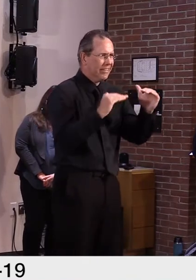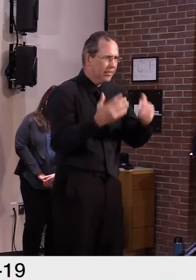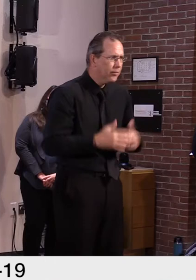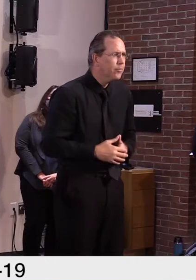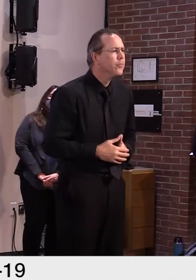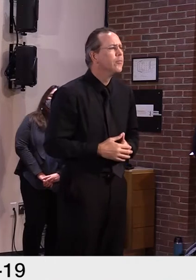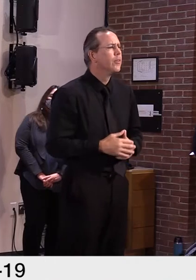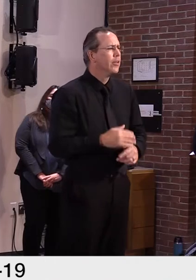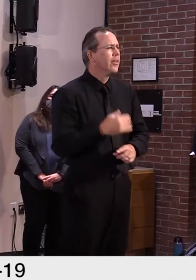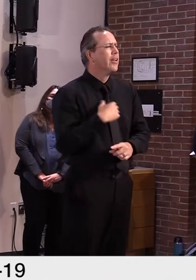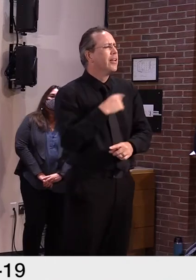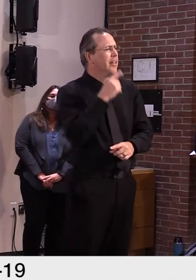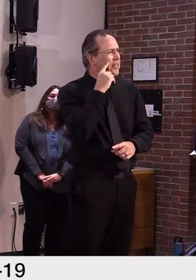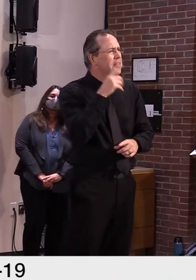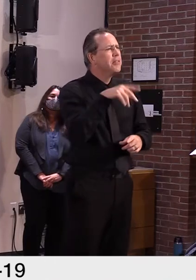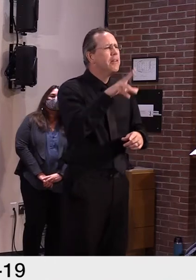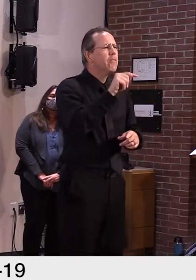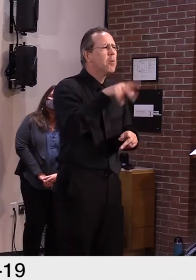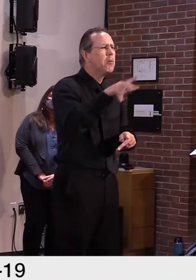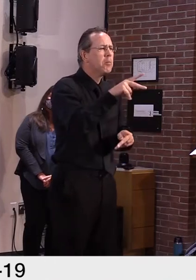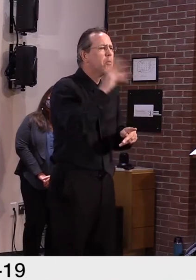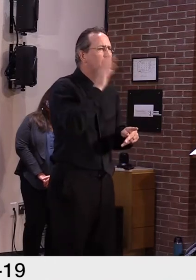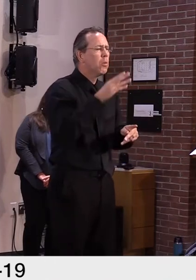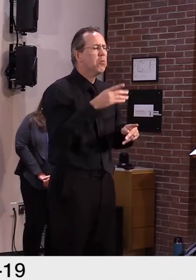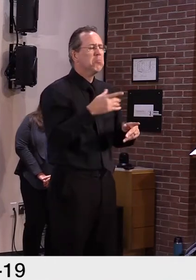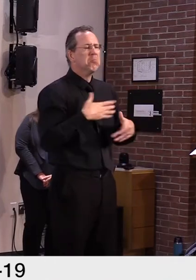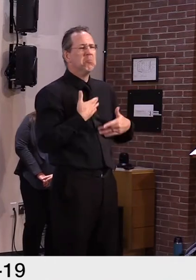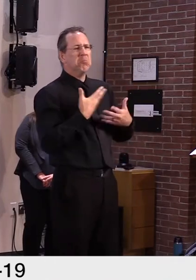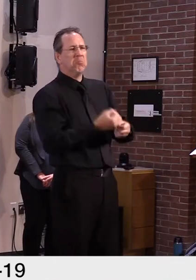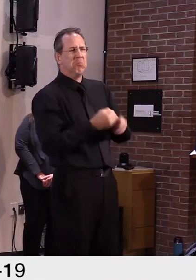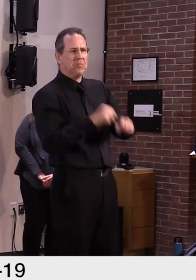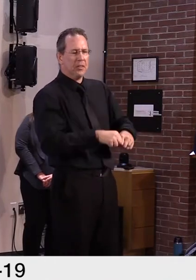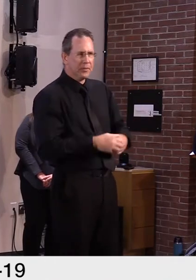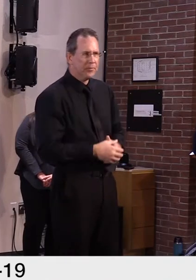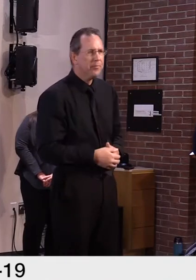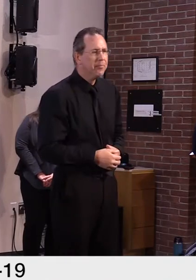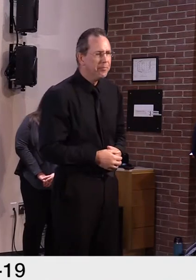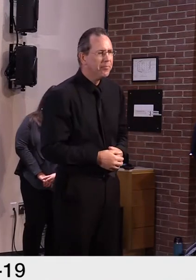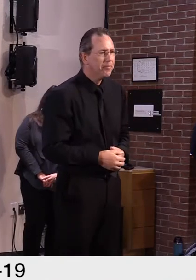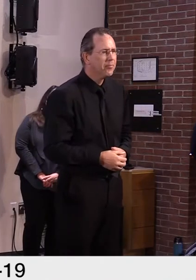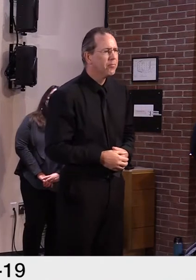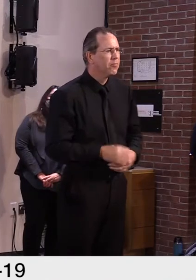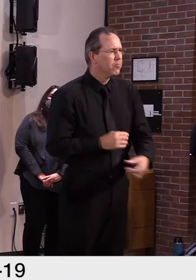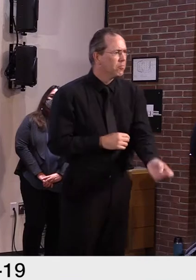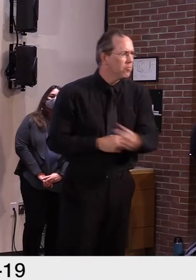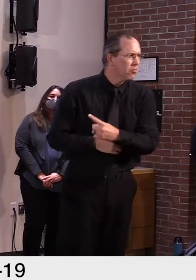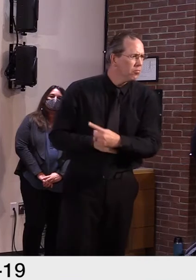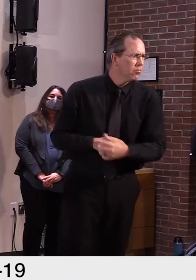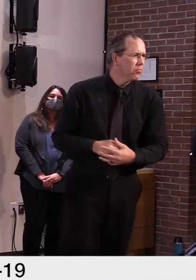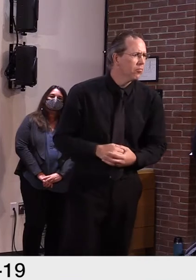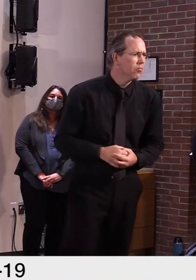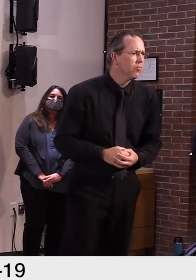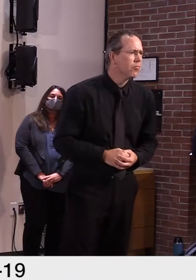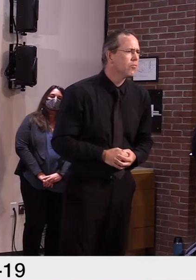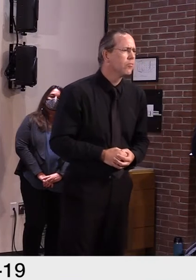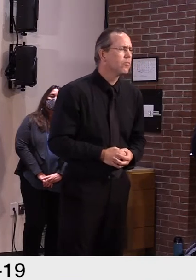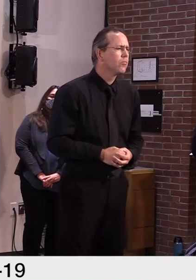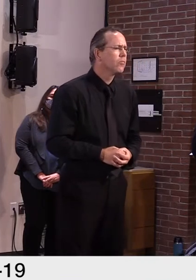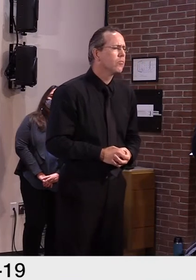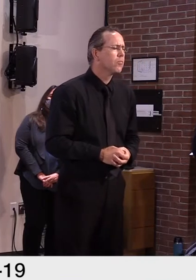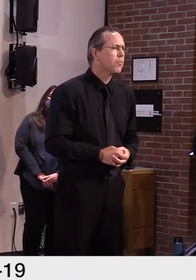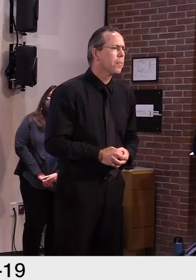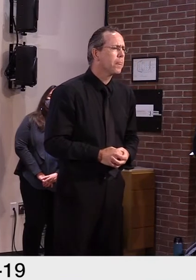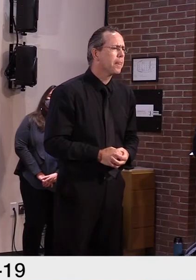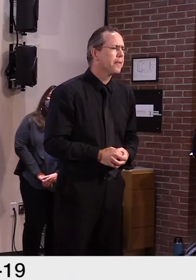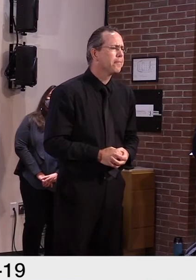mean, that still can be determined. I think there is going to have to be more resources devoted to the